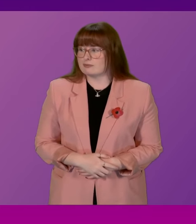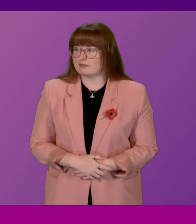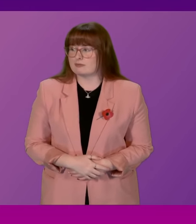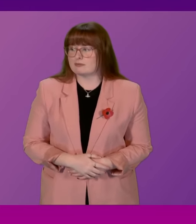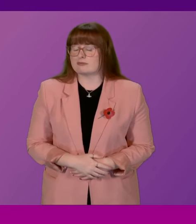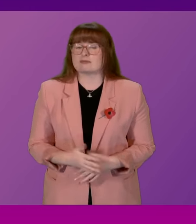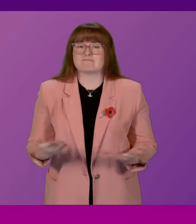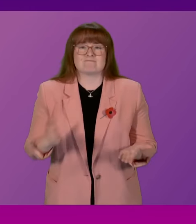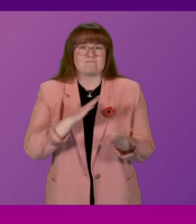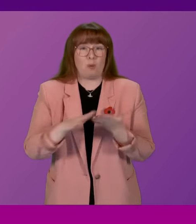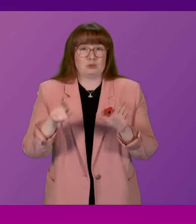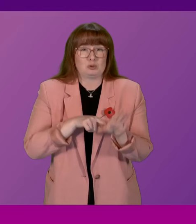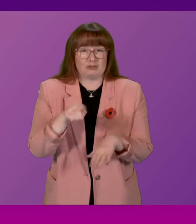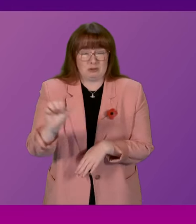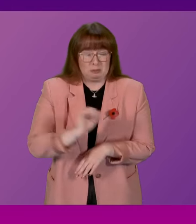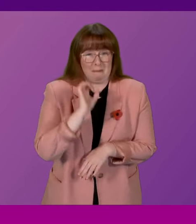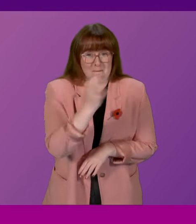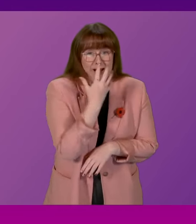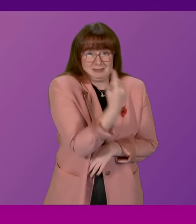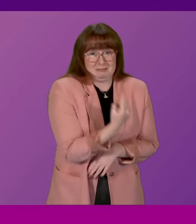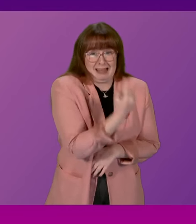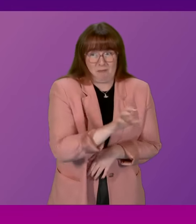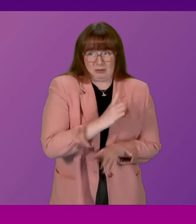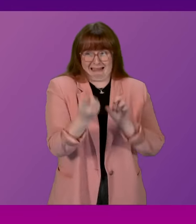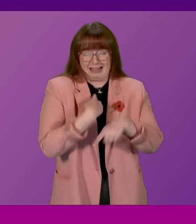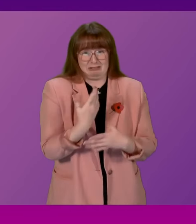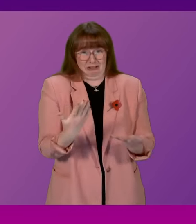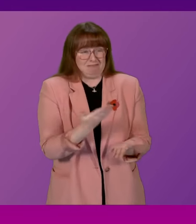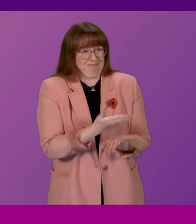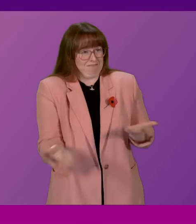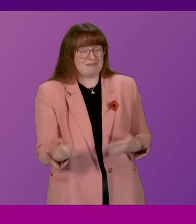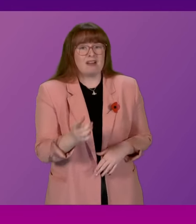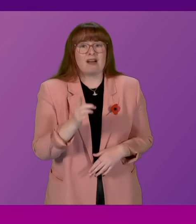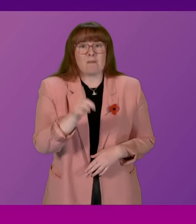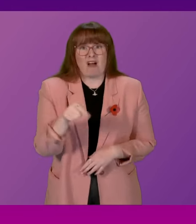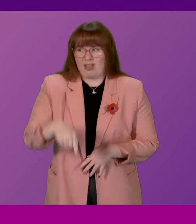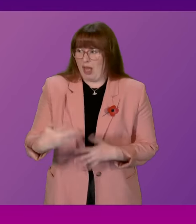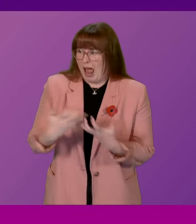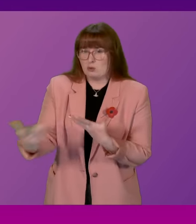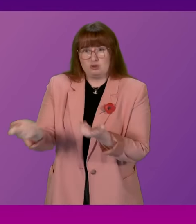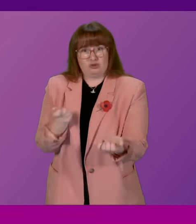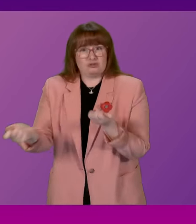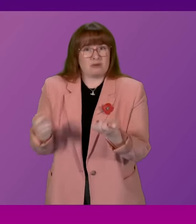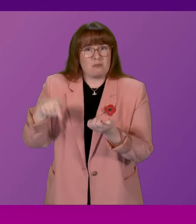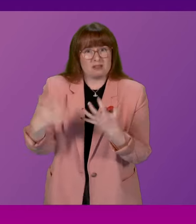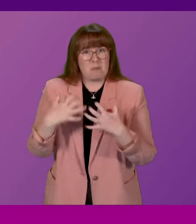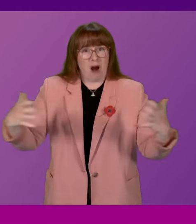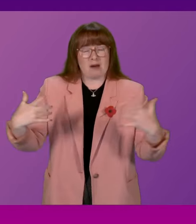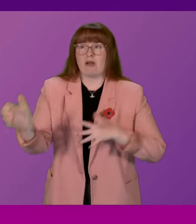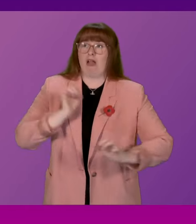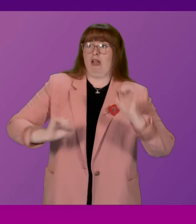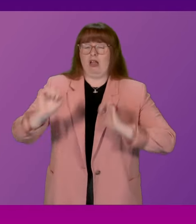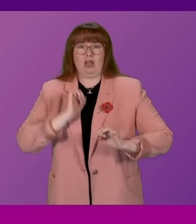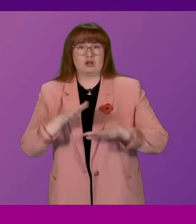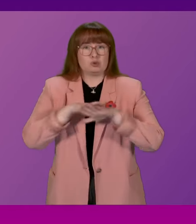Hamza Youssef should not just be ashamed of himself for that answer, but the way he is treating this Parliament with contempt and the